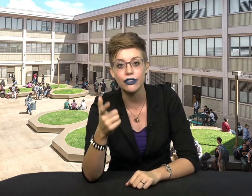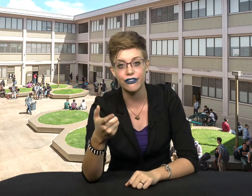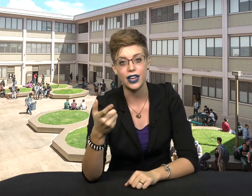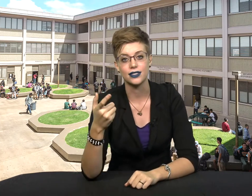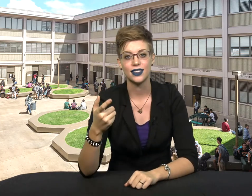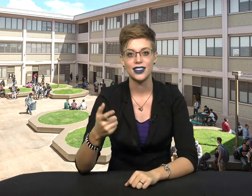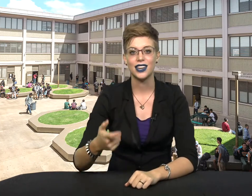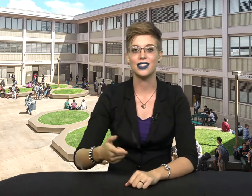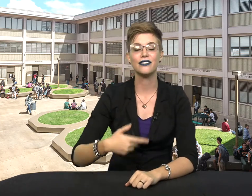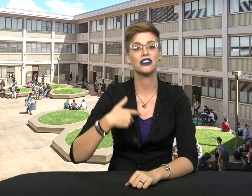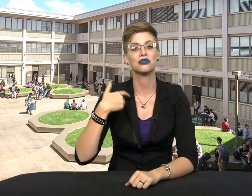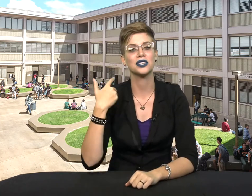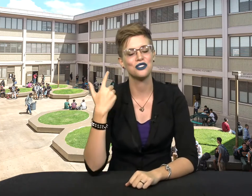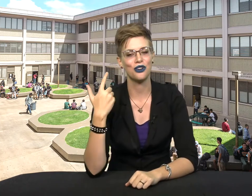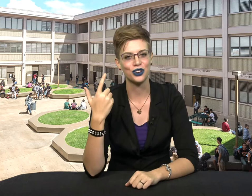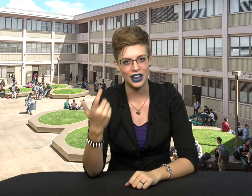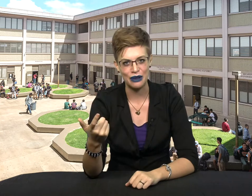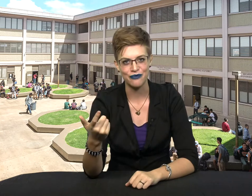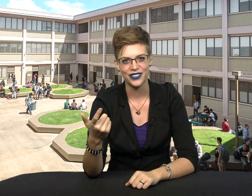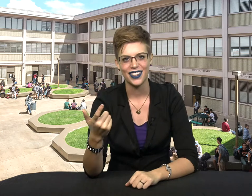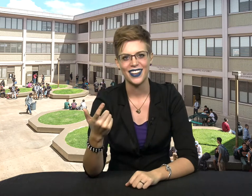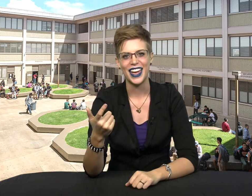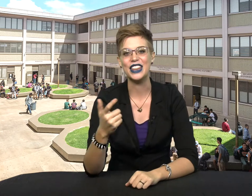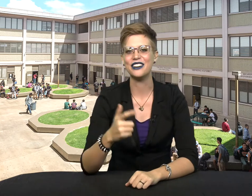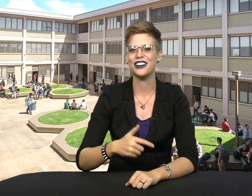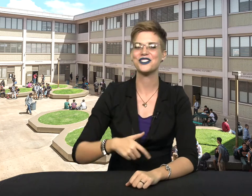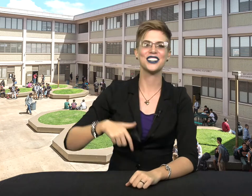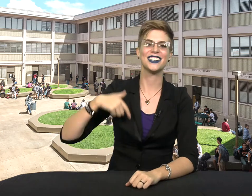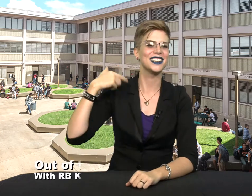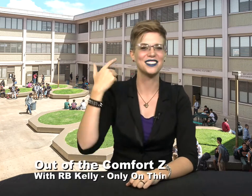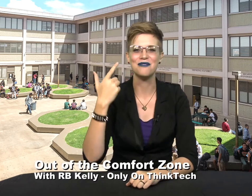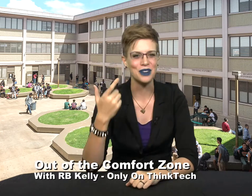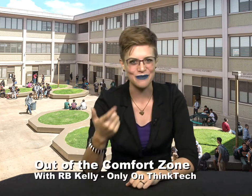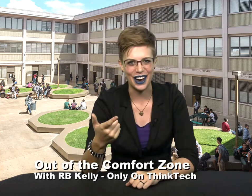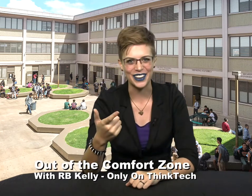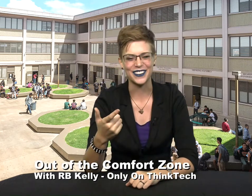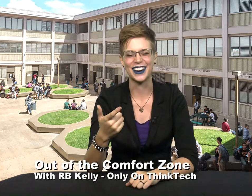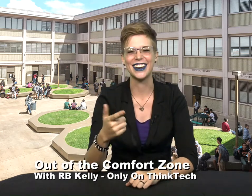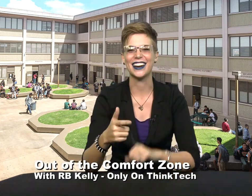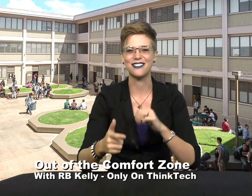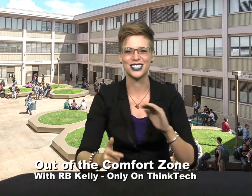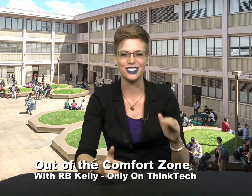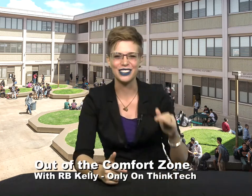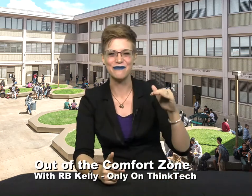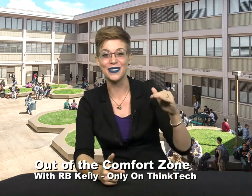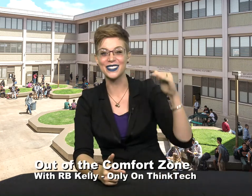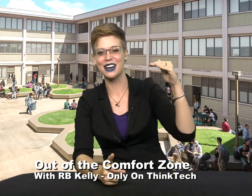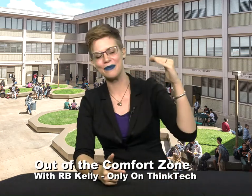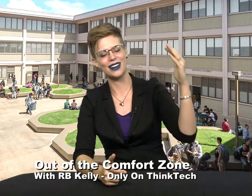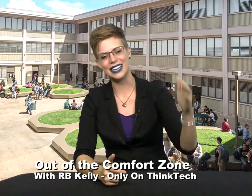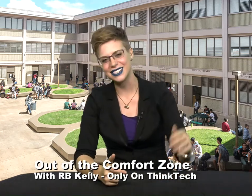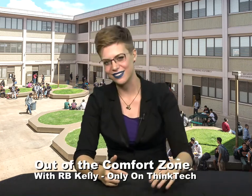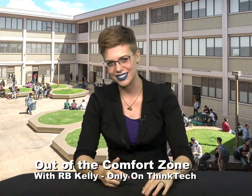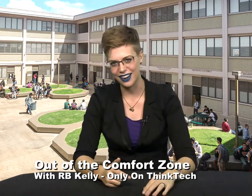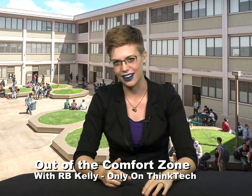face and then eventually to know your name and then eventually to get to know more about you, all right? You have to slowly build up on each of these areas.